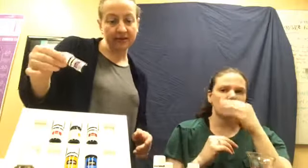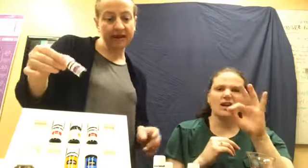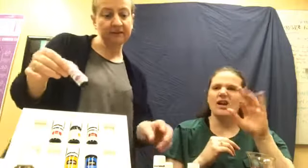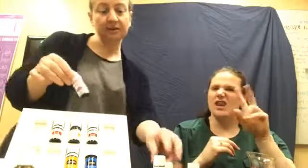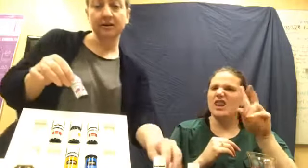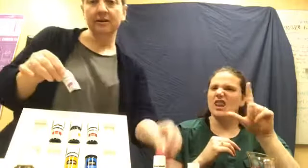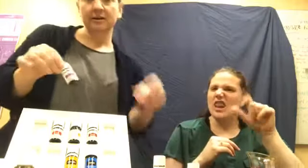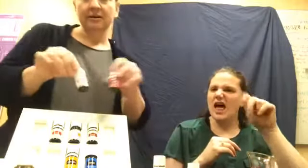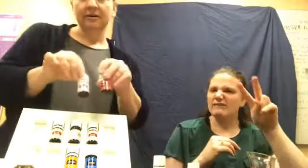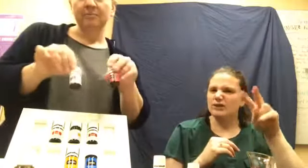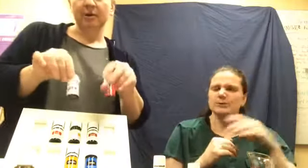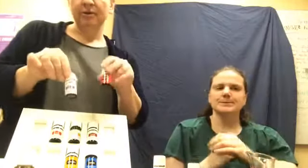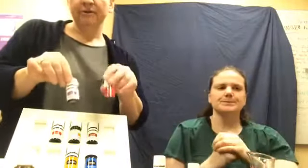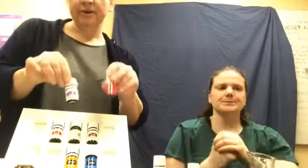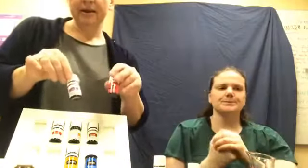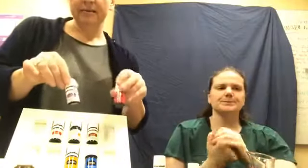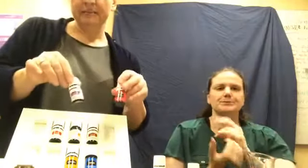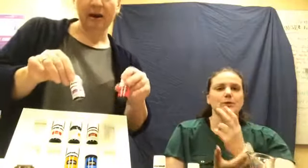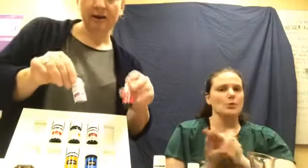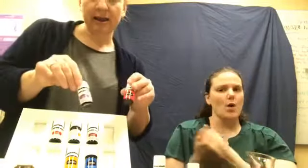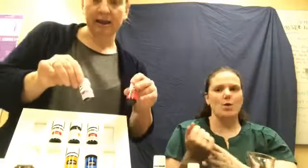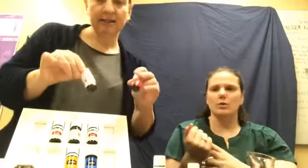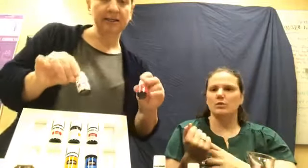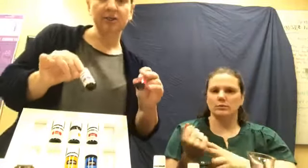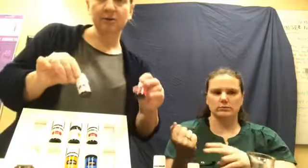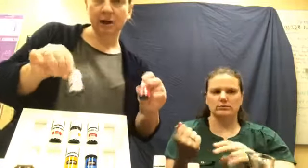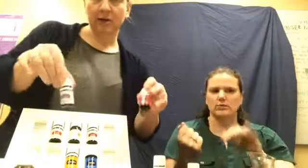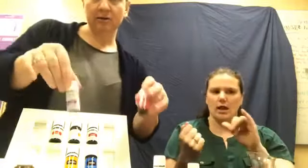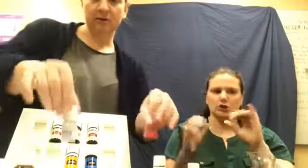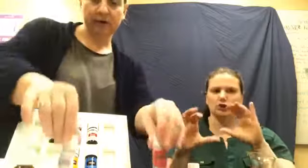lavender. Both of them are like, do it all oils.